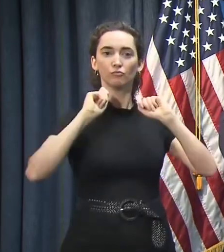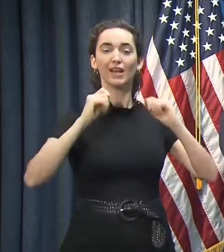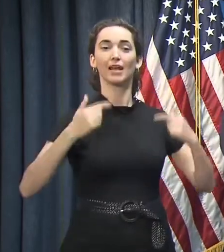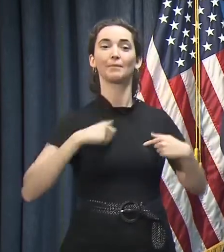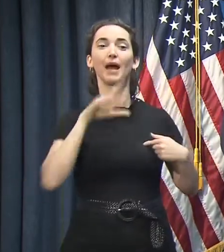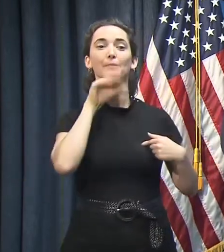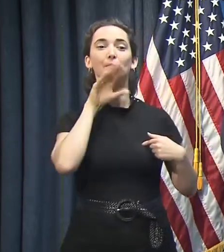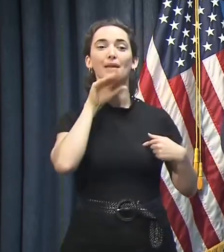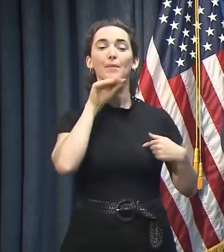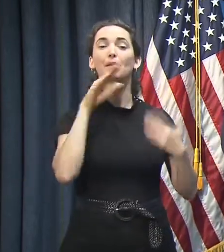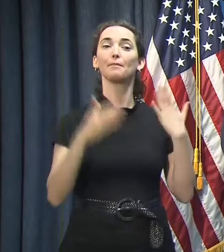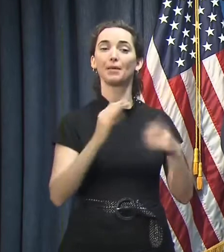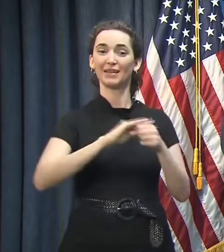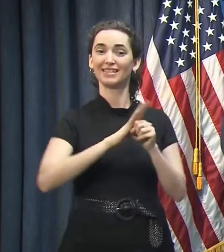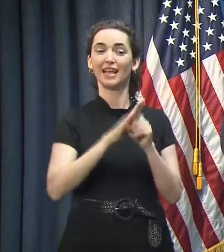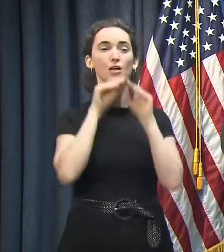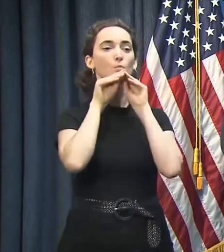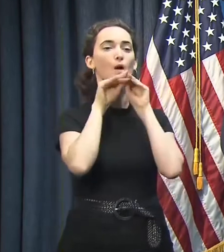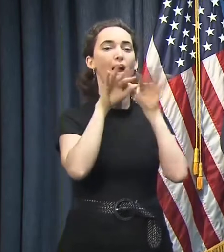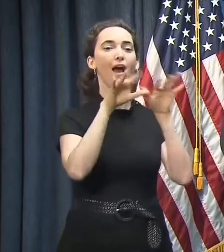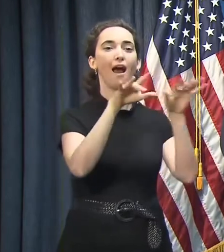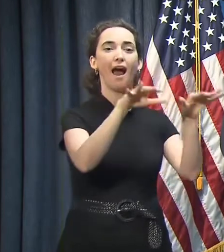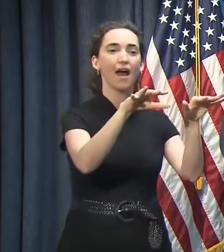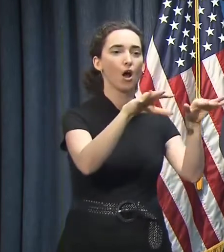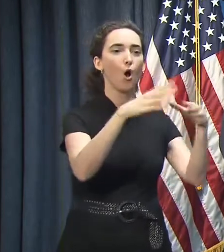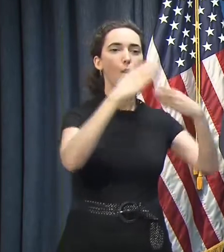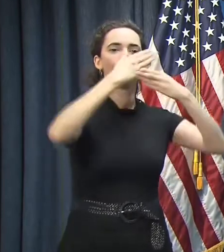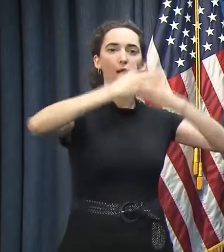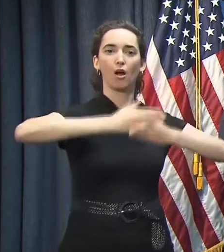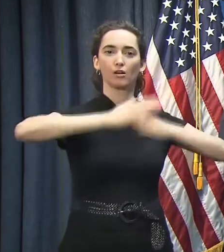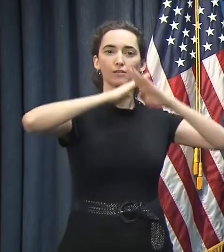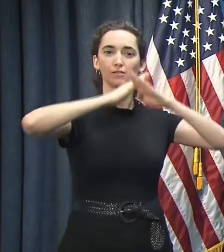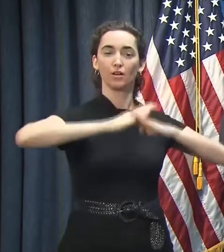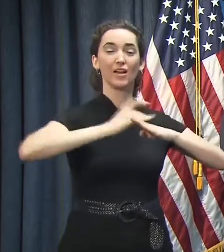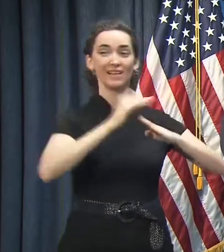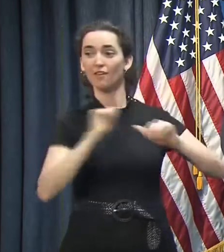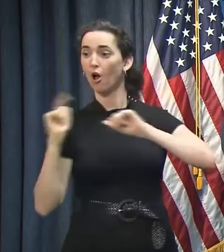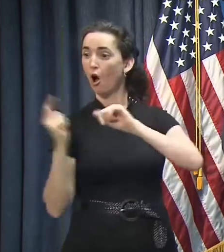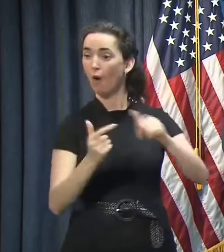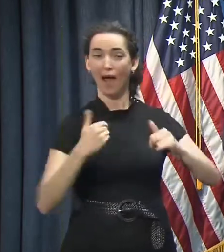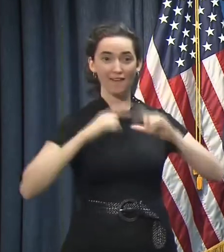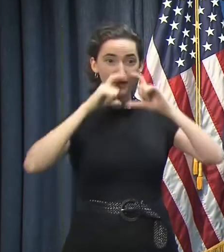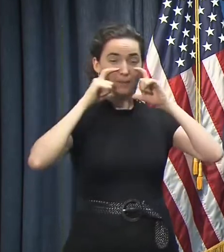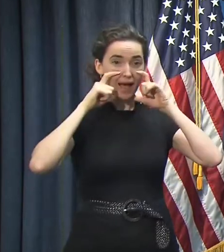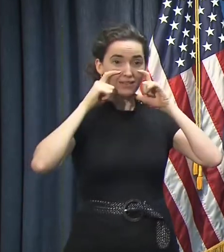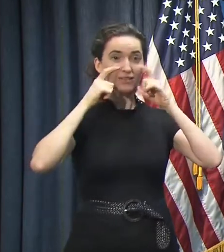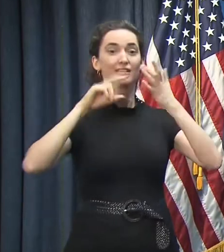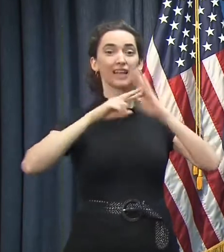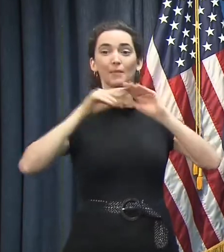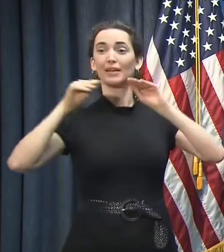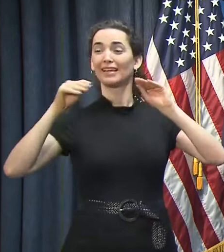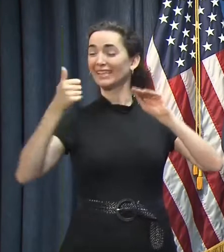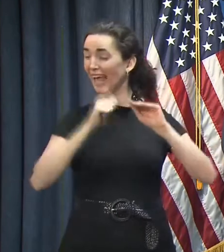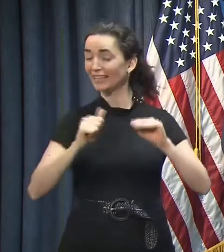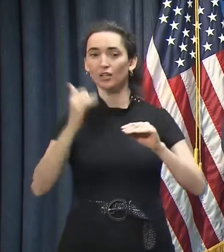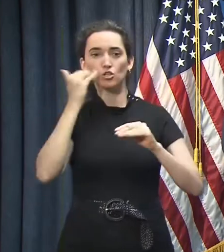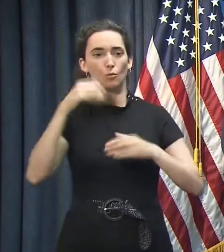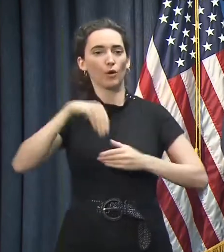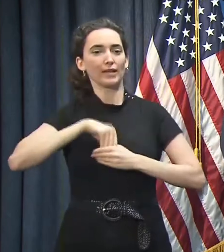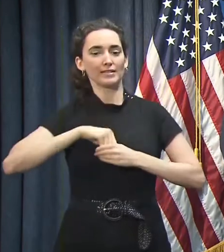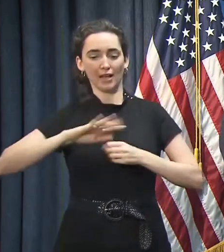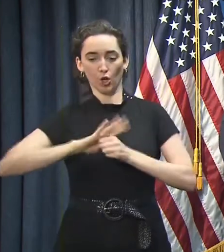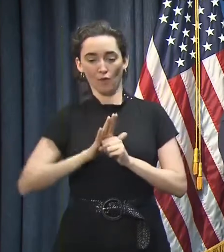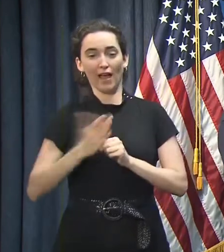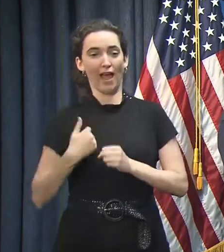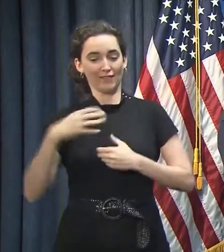out of my face spreading to others. And so if we're all wearing masks, we are limiting the likelihood that if any of us are asymptomatic